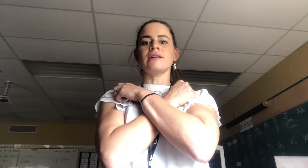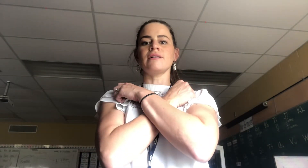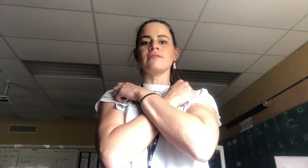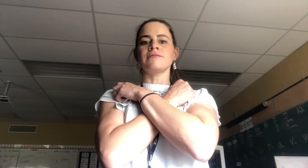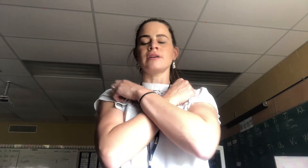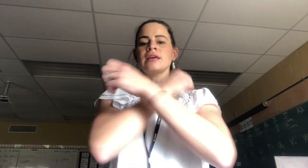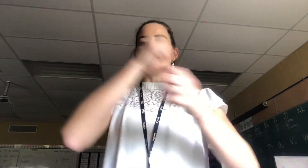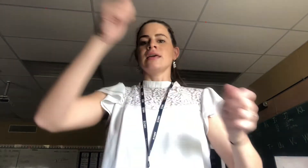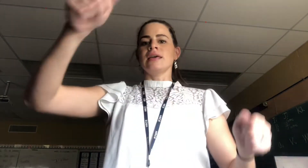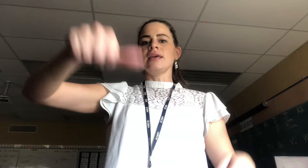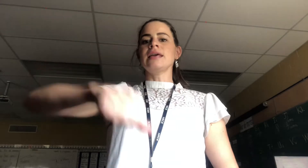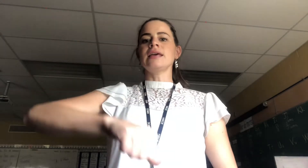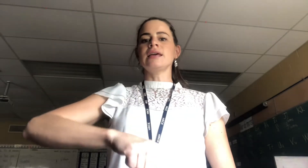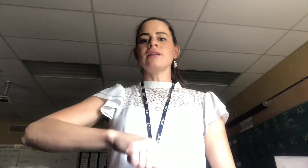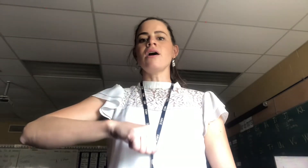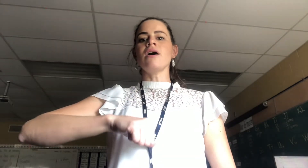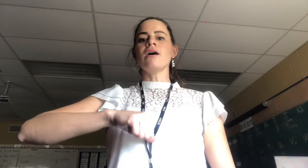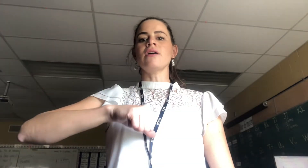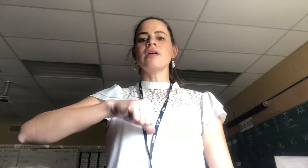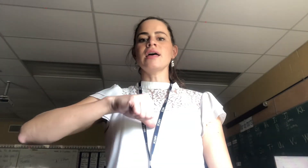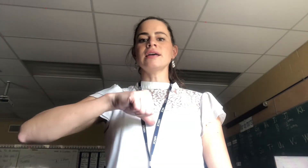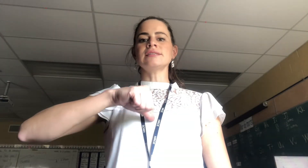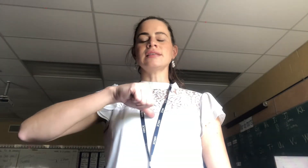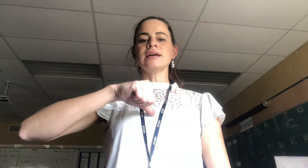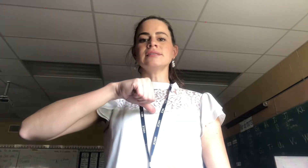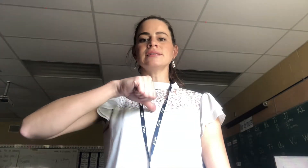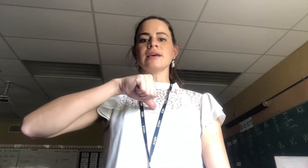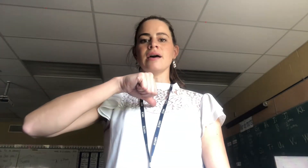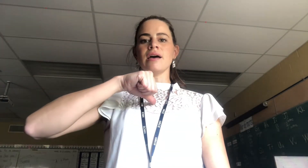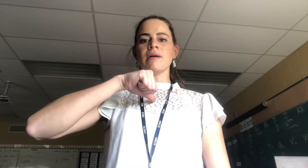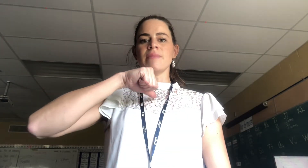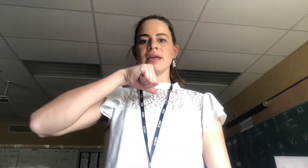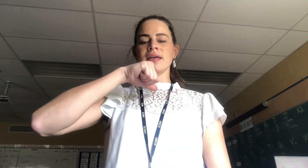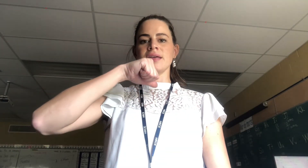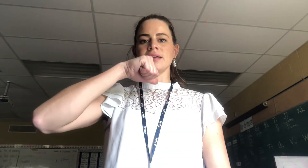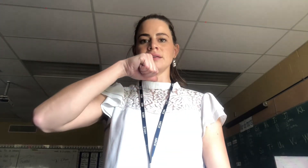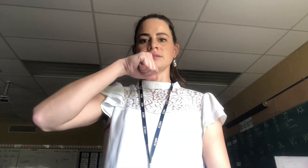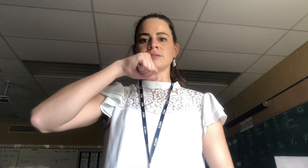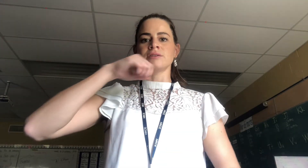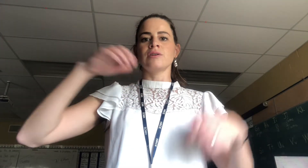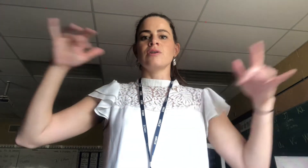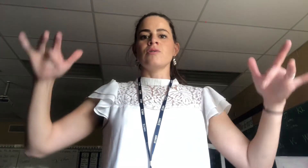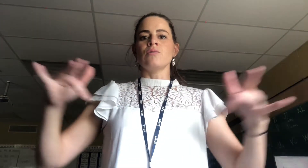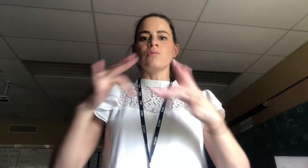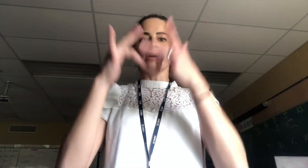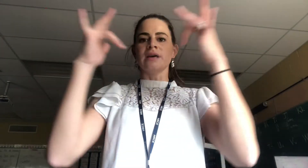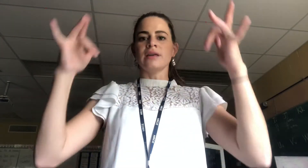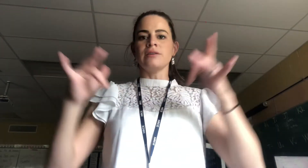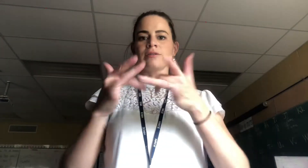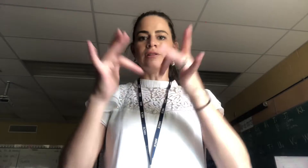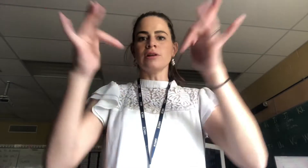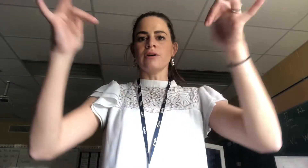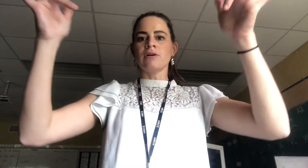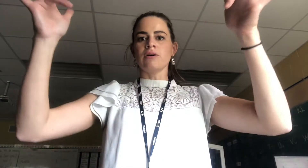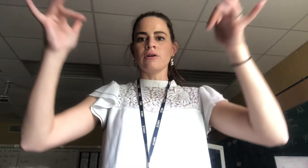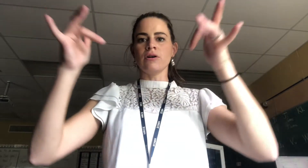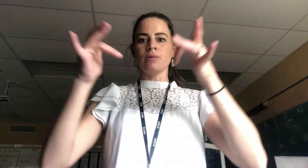in all thy sons comment. With glowing